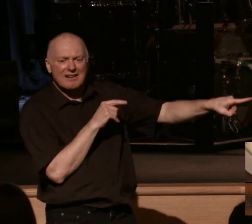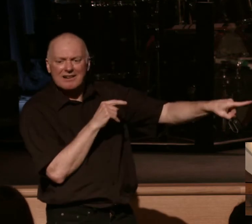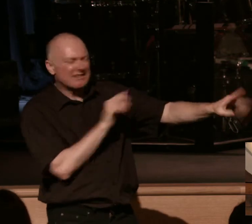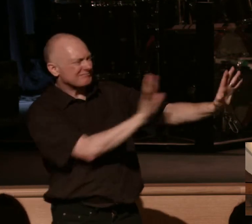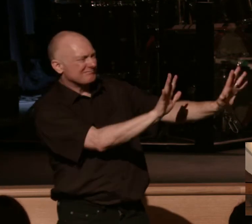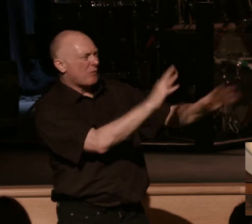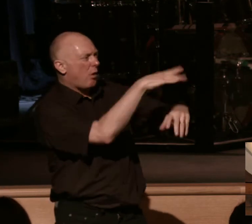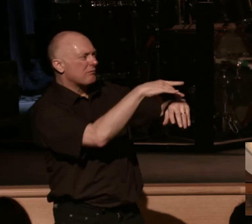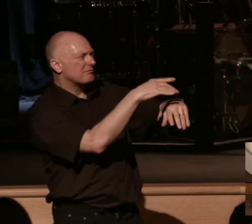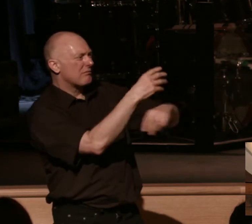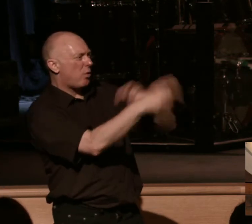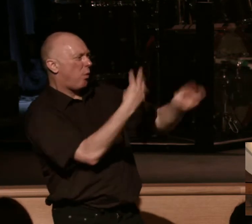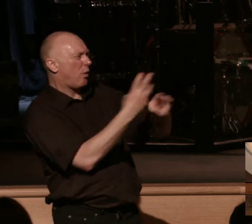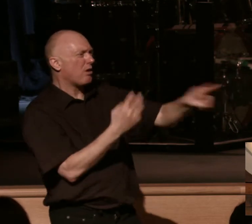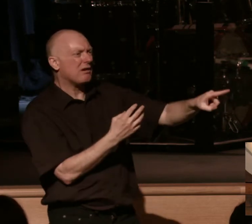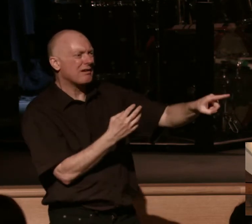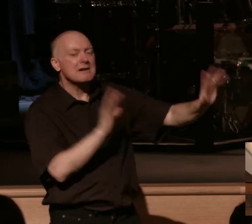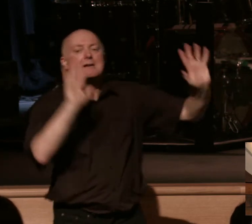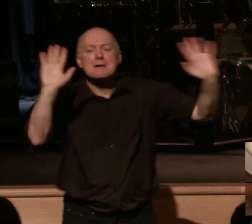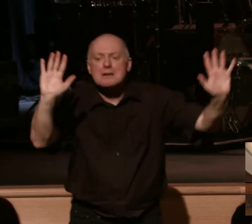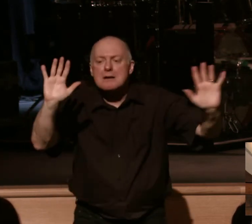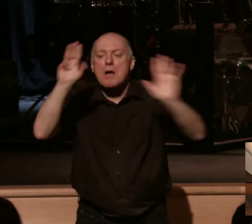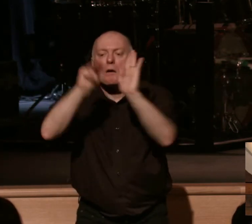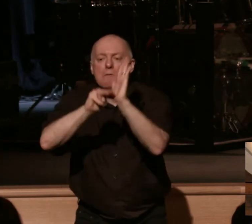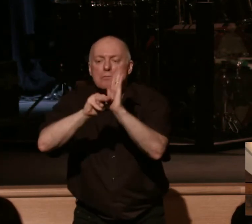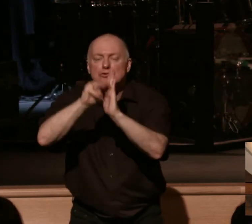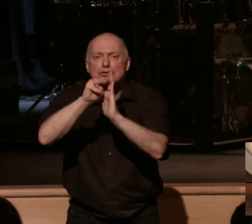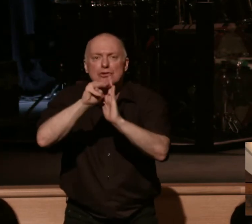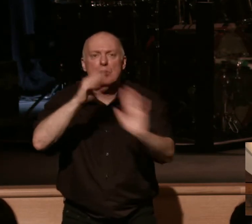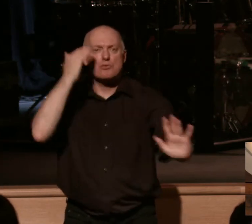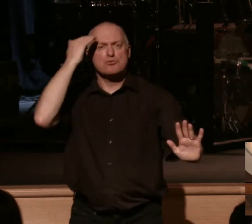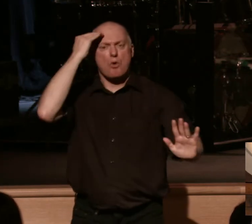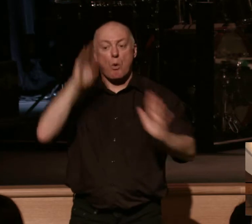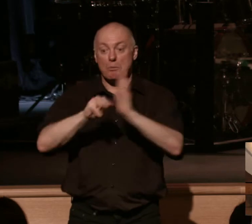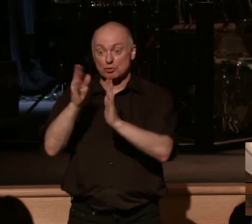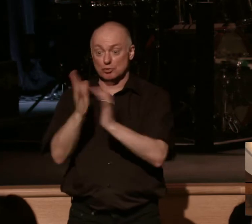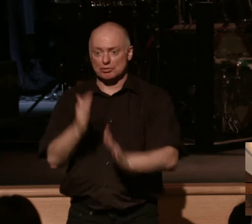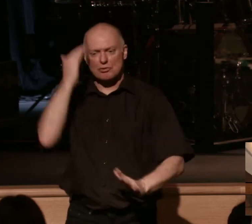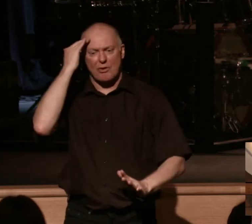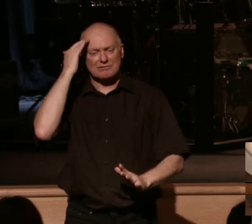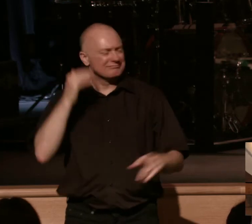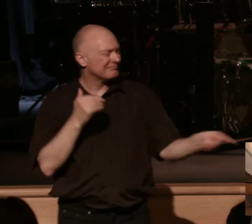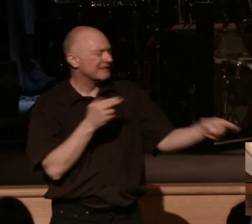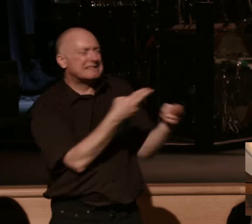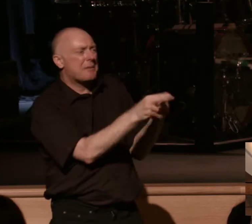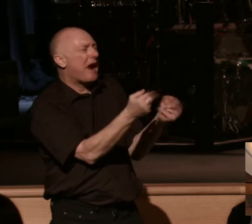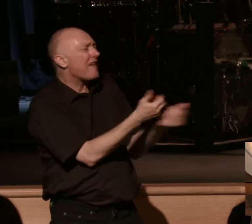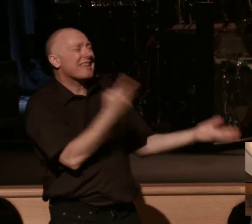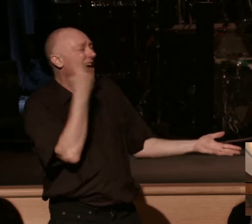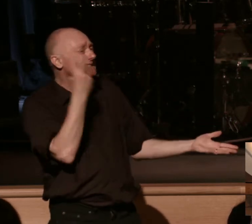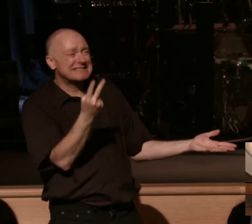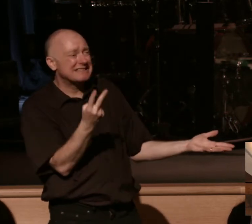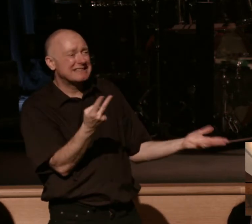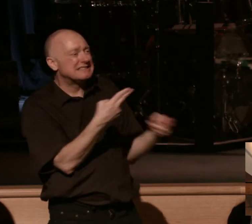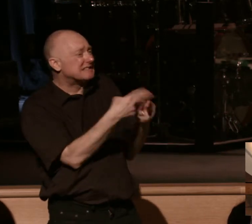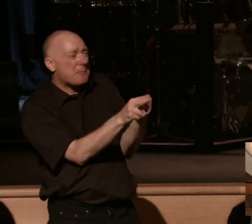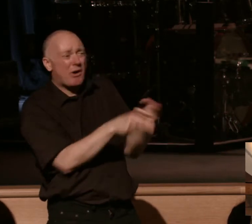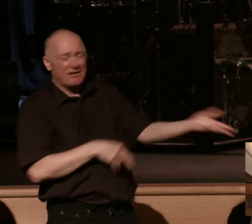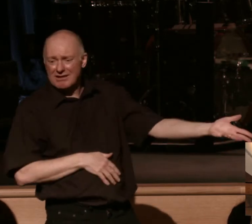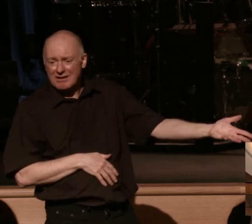That's not going to work. Maturity understands this is temporary. Everything I see, everything I am right now, it's temporary. I live